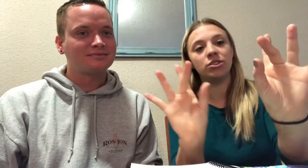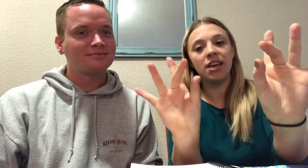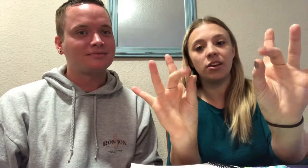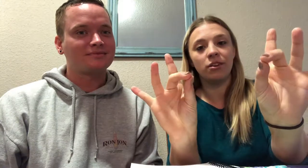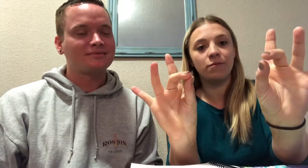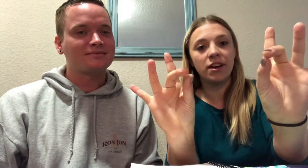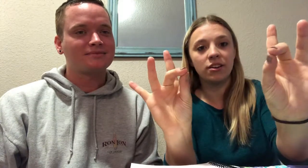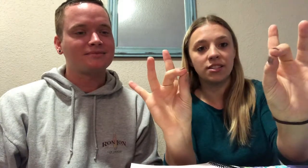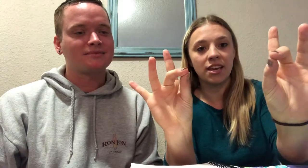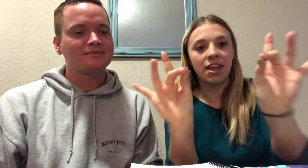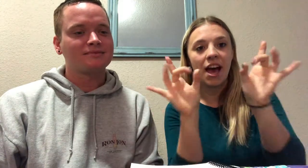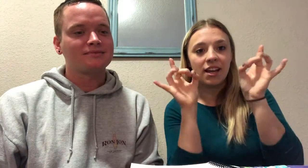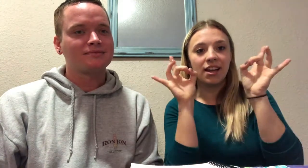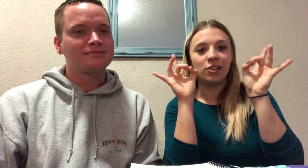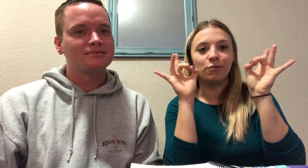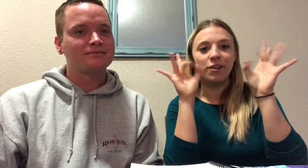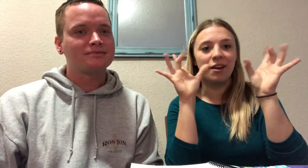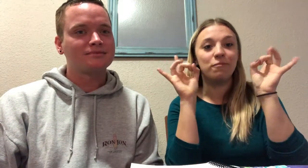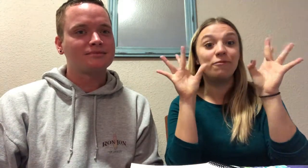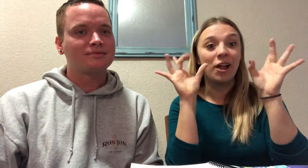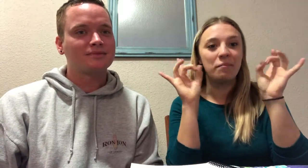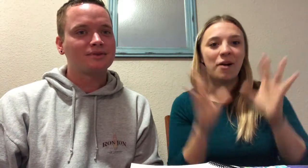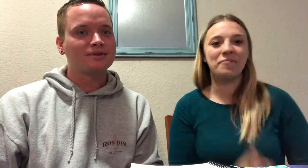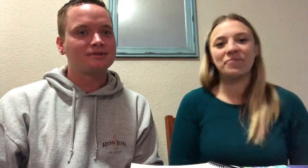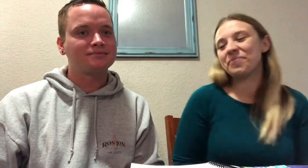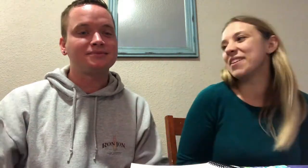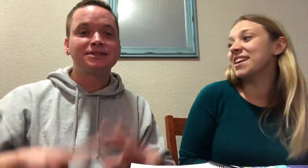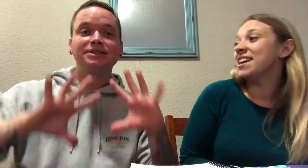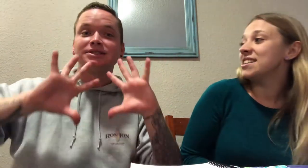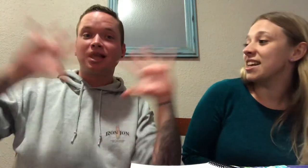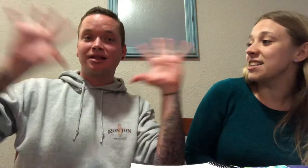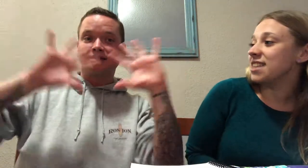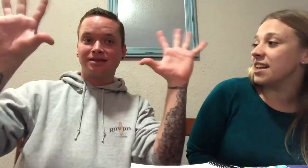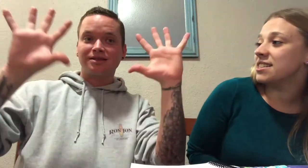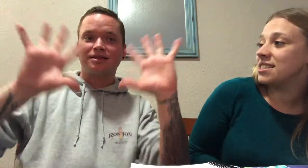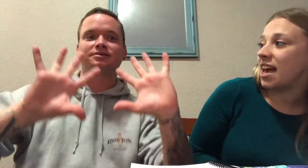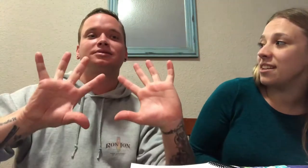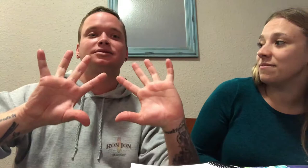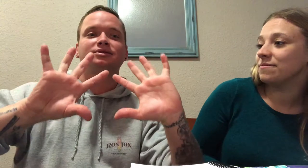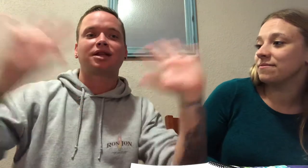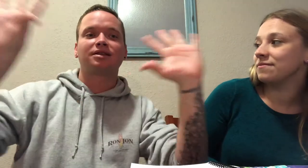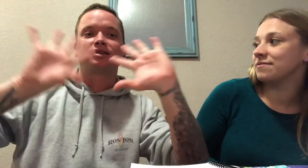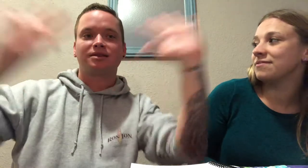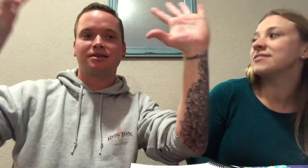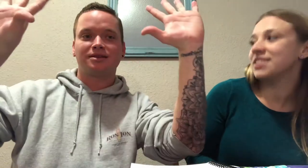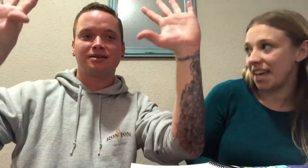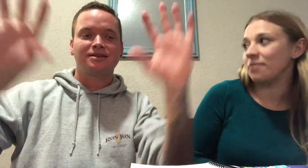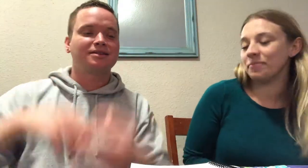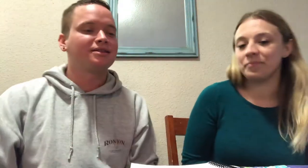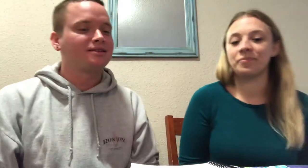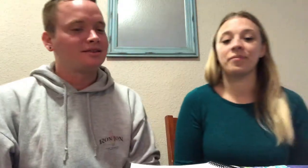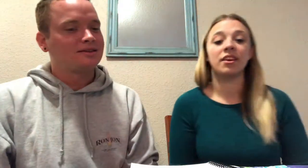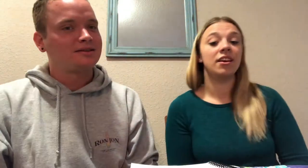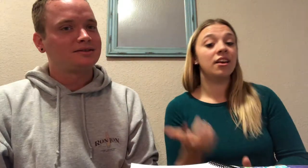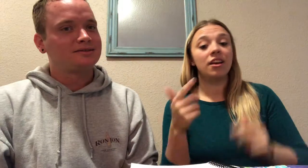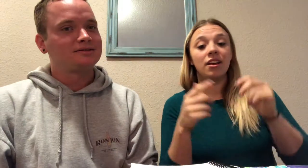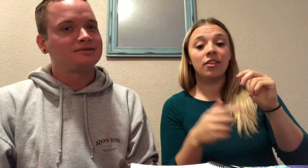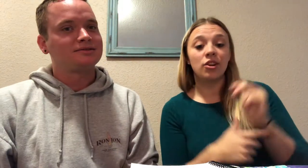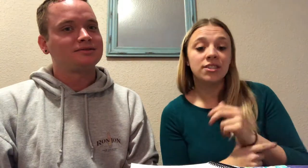So you take your fingers like that and you flick them, volleyball. Second sign is set, set. Third